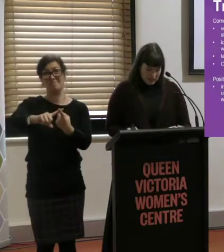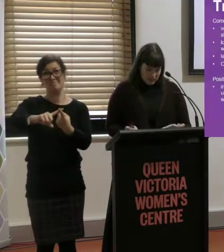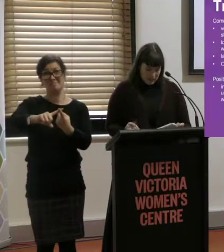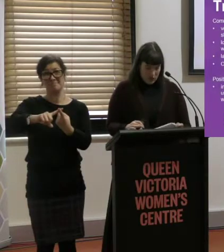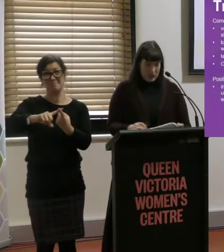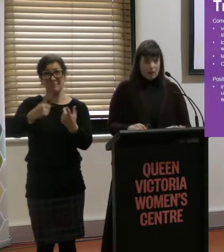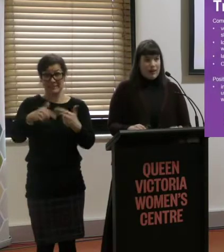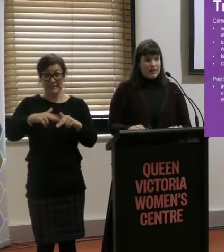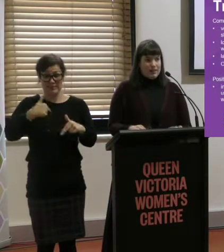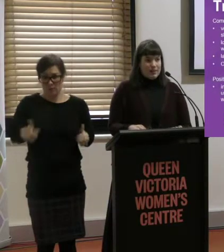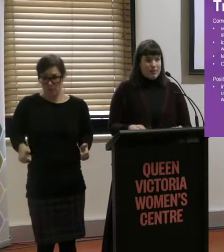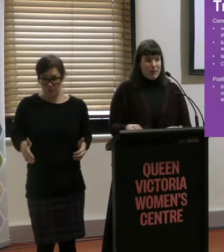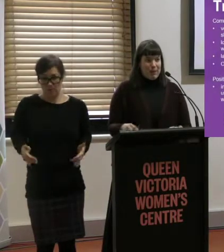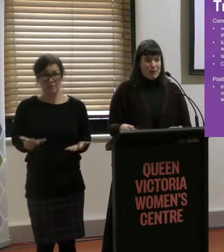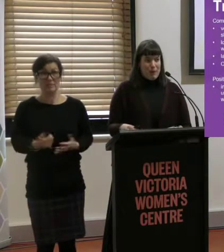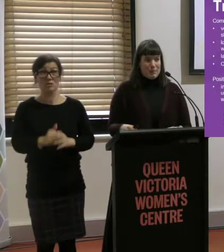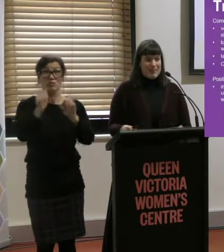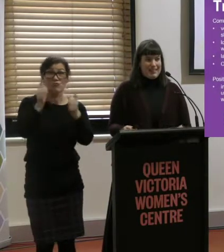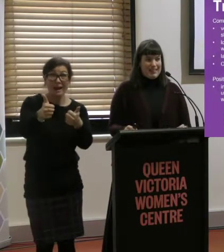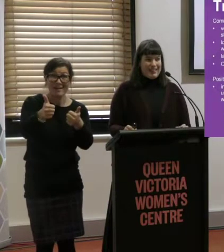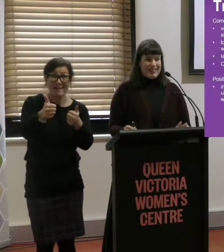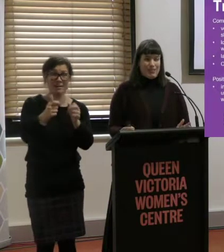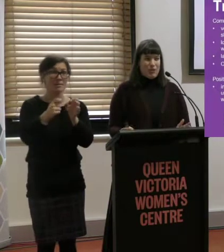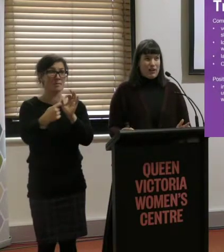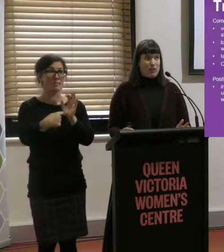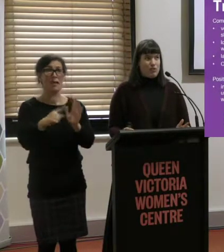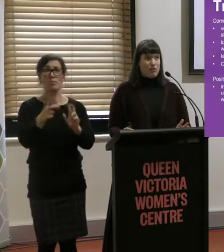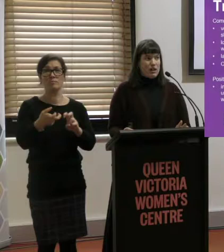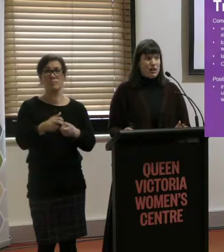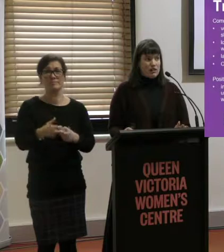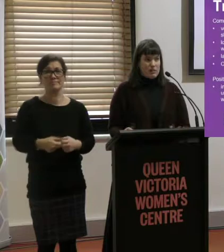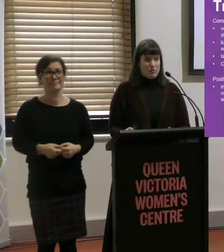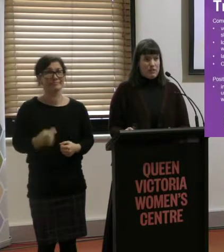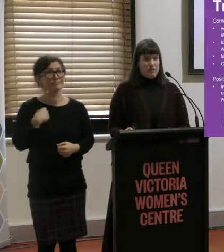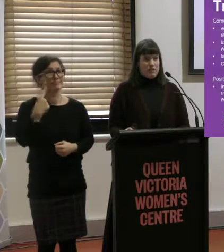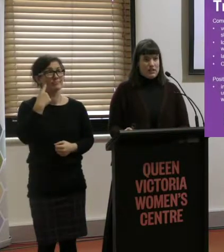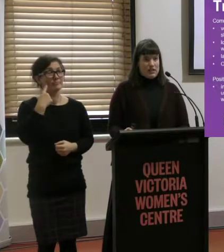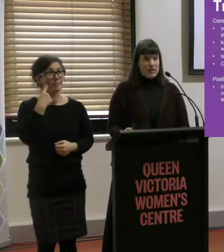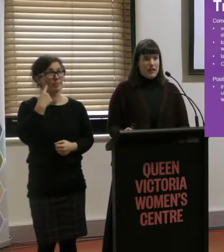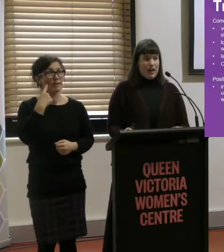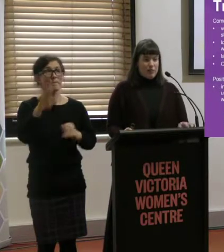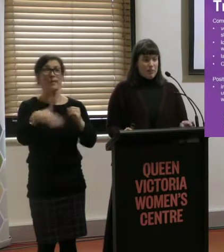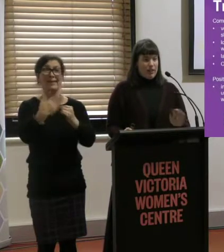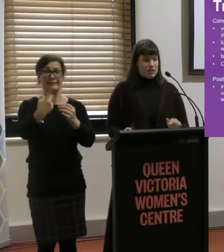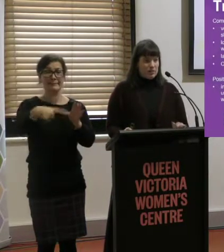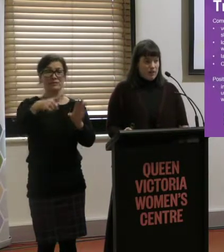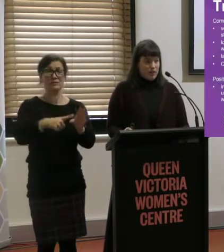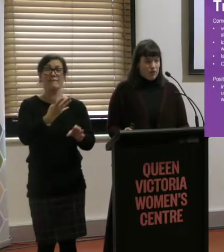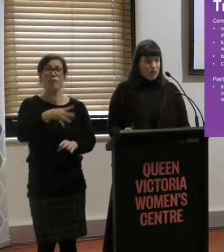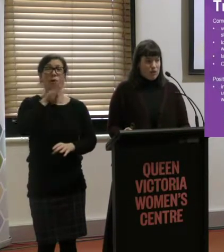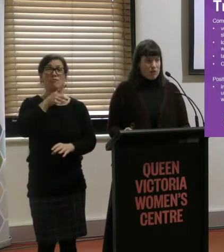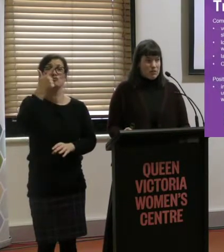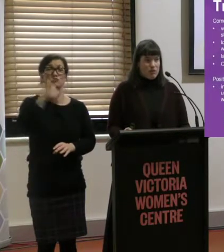And so that's great. But the problem is that there's all... I think there's 420, by the end of this year, raised